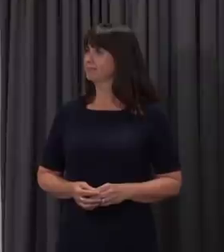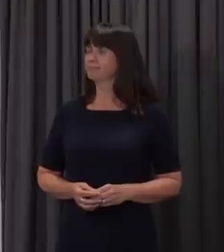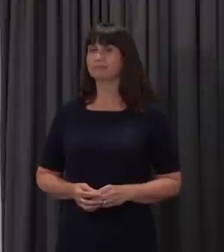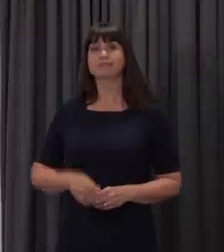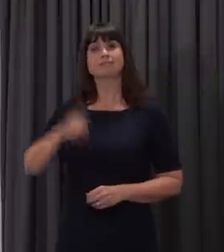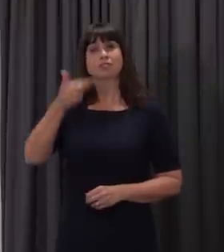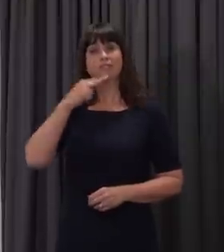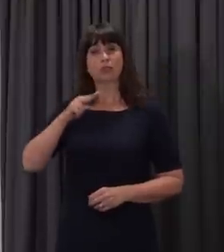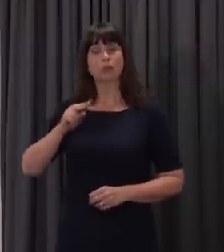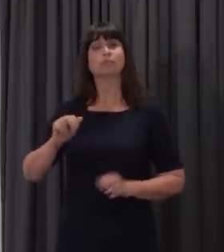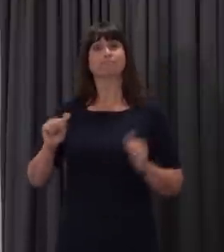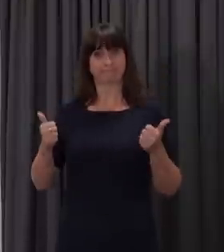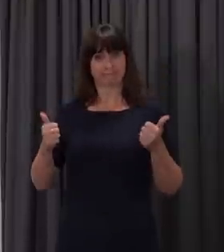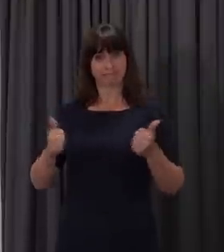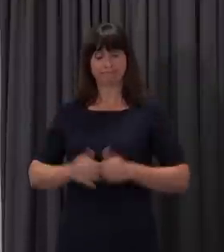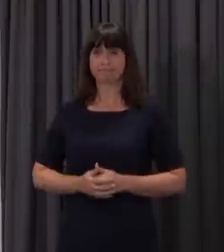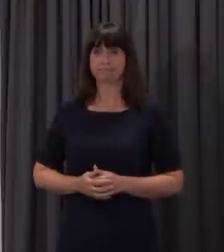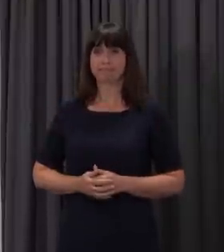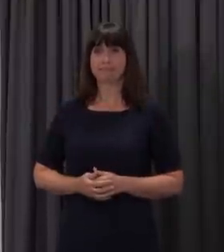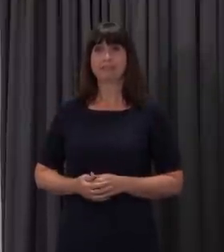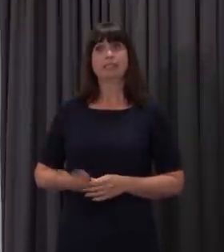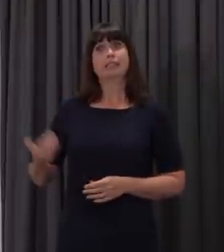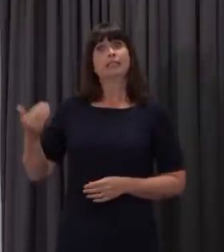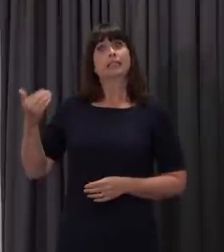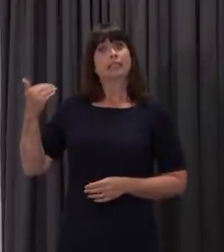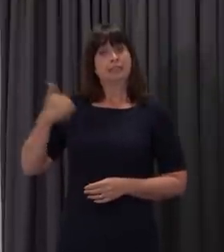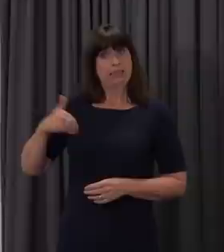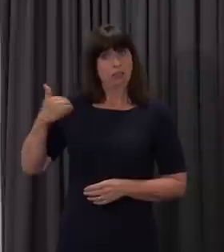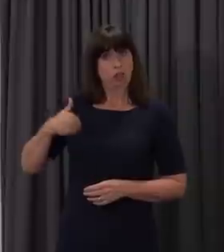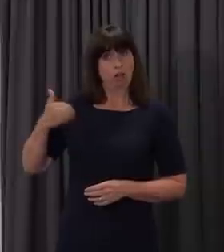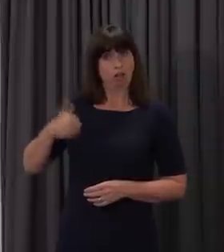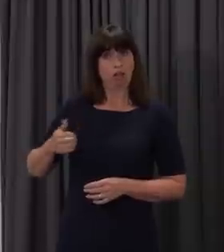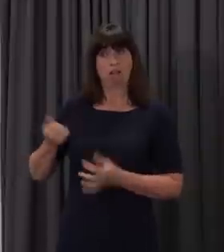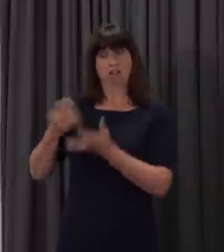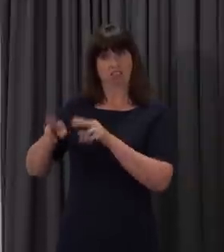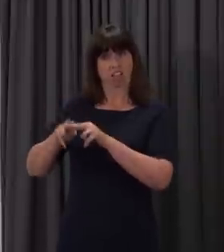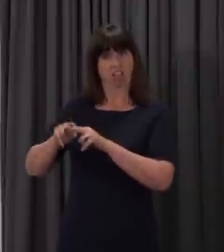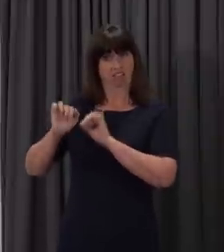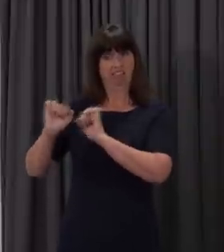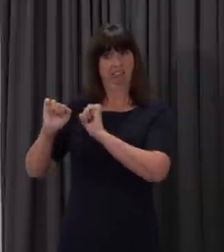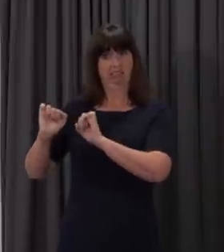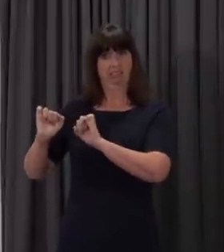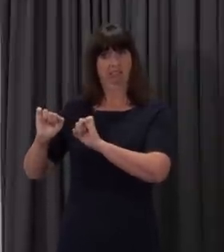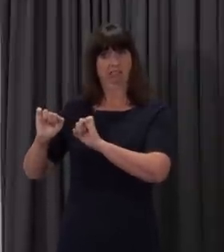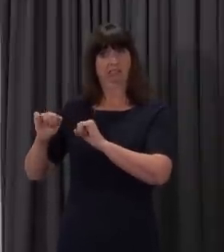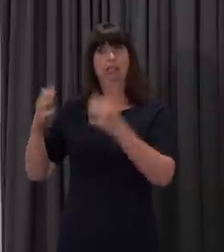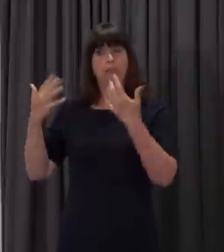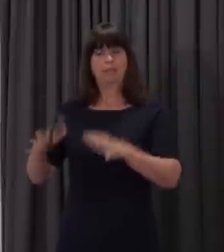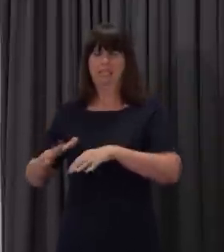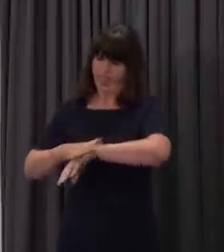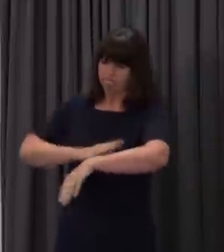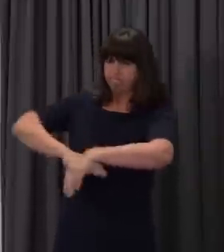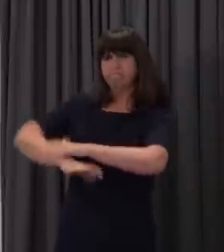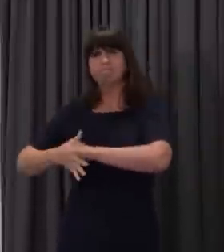Good afternoon, Prader. Teachers and all education staff have stepped up in the defense against COVID.